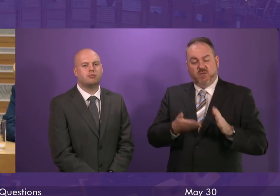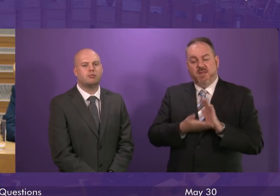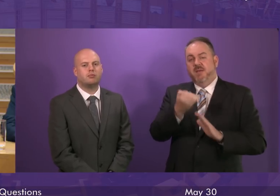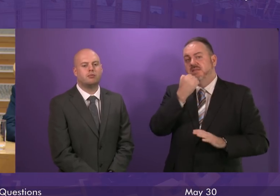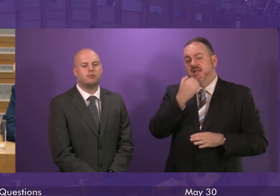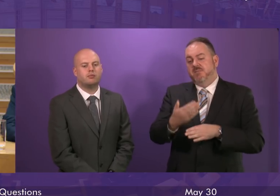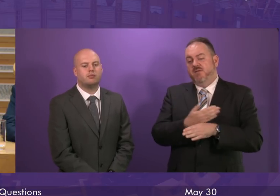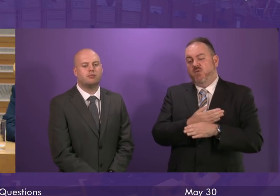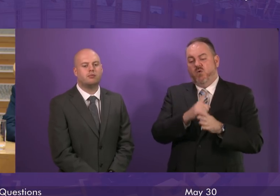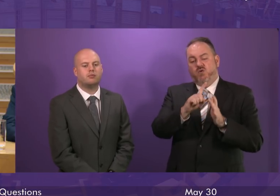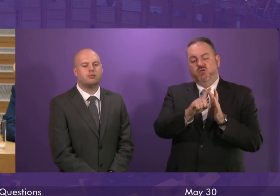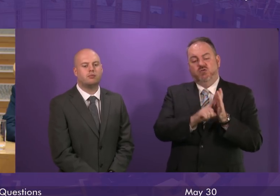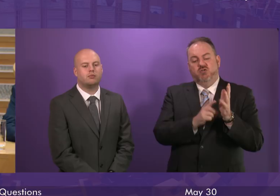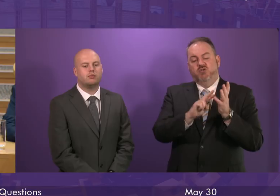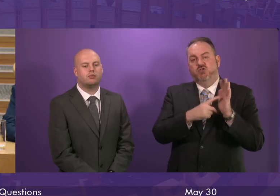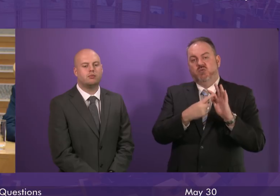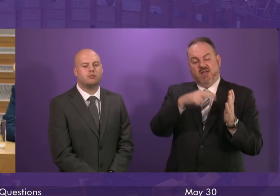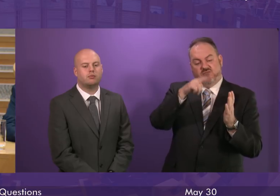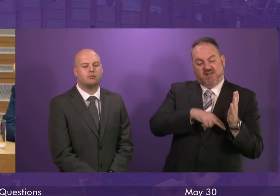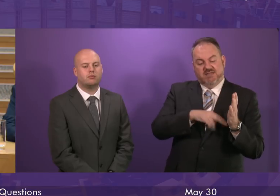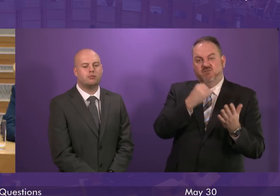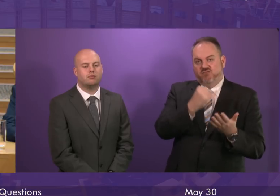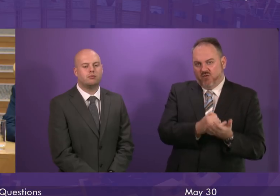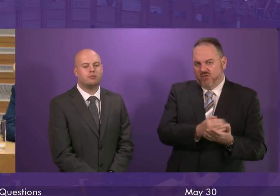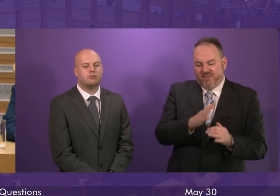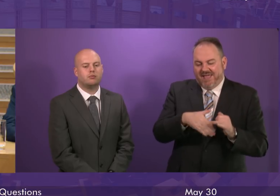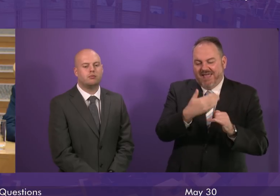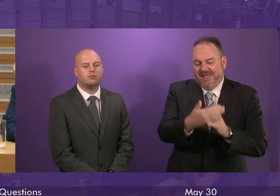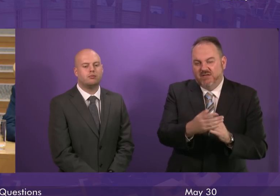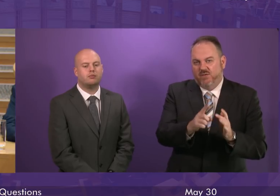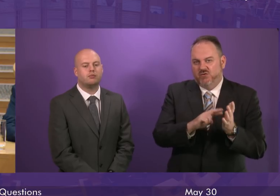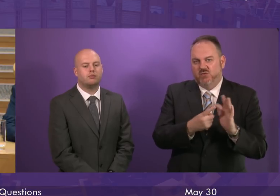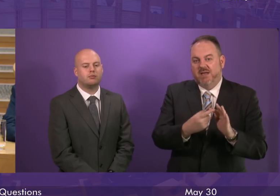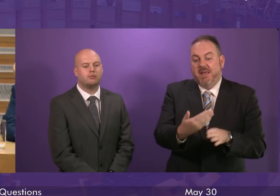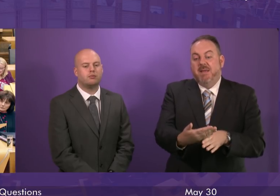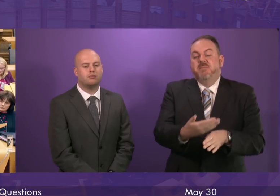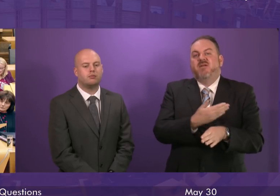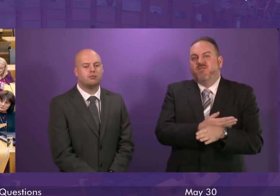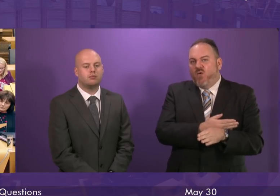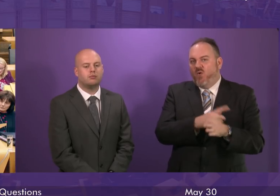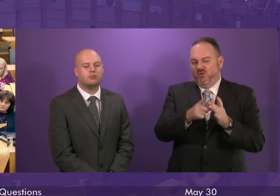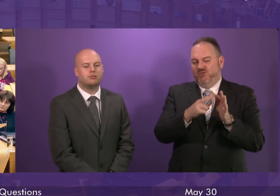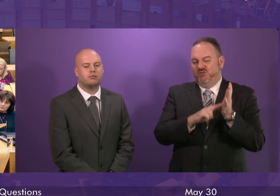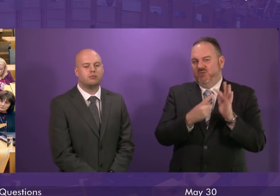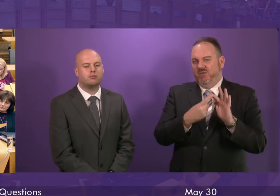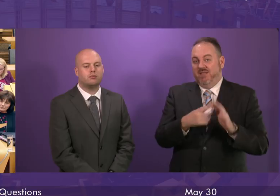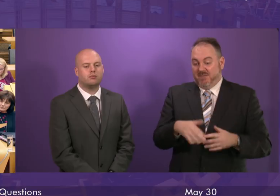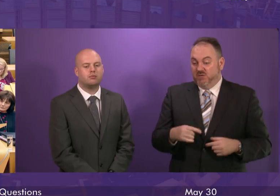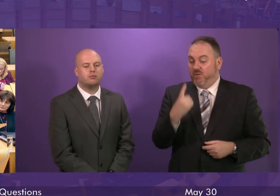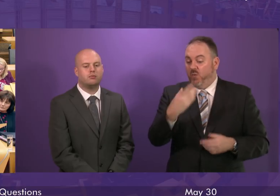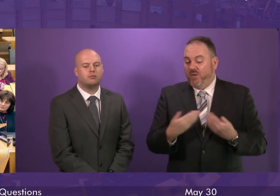June, so I read it out wrong. It's not before the end of June, it's before June, which gives us one day.